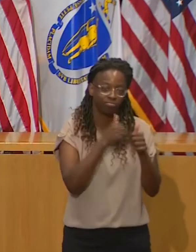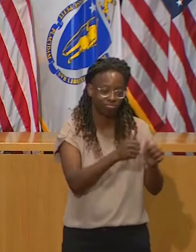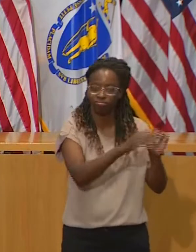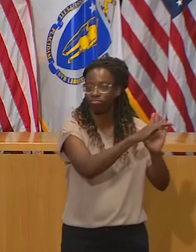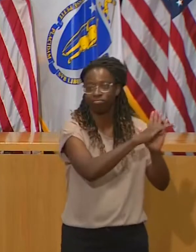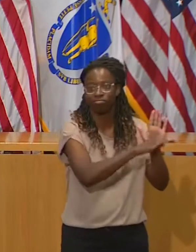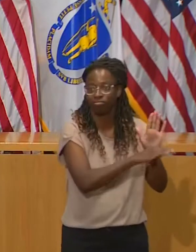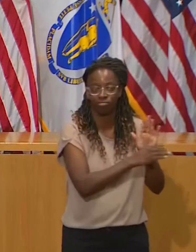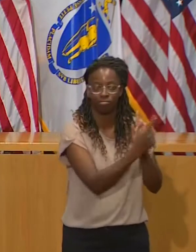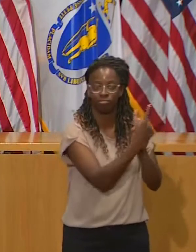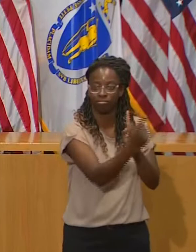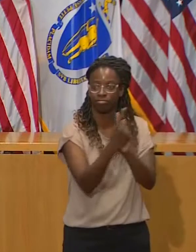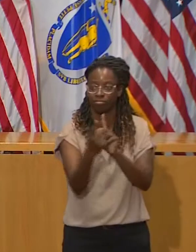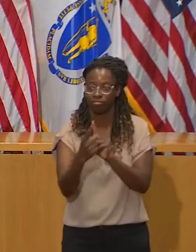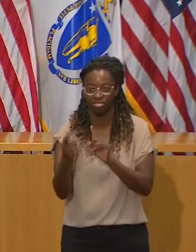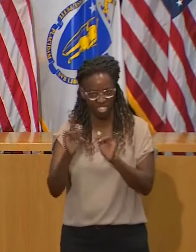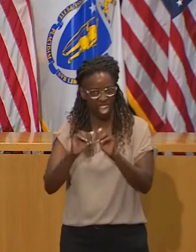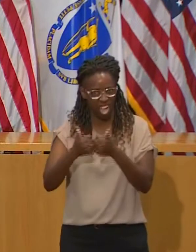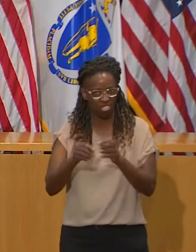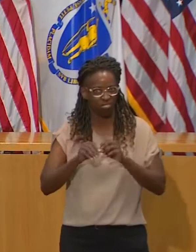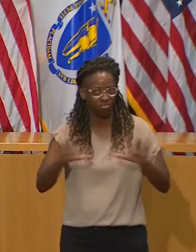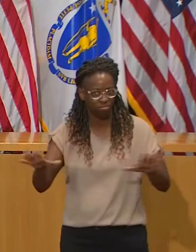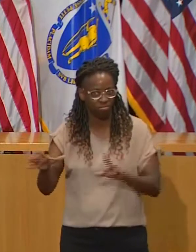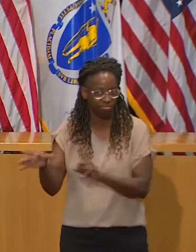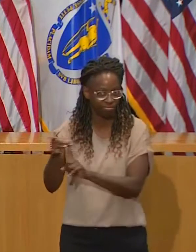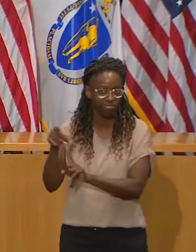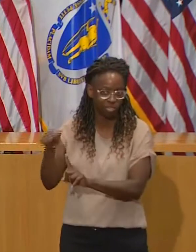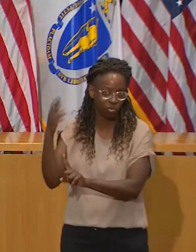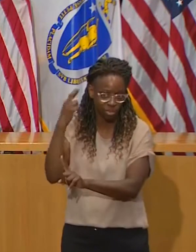major part of the way those events go off.